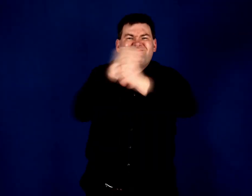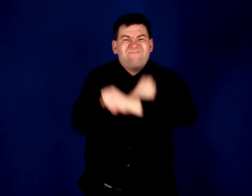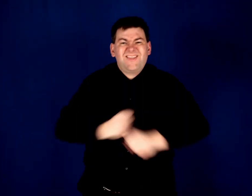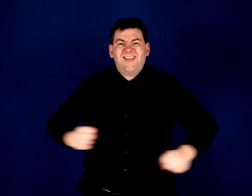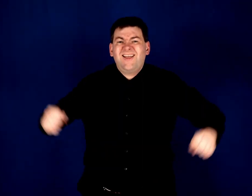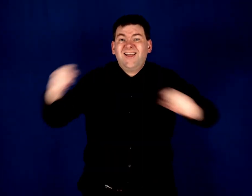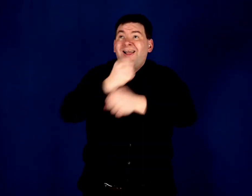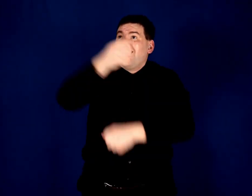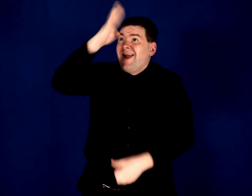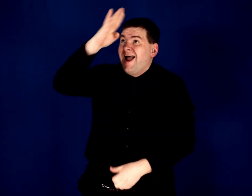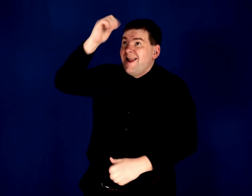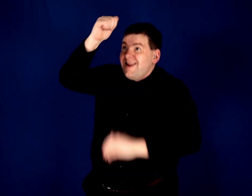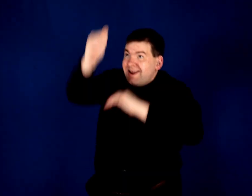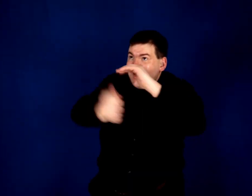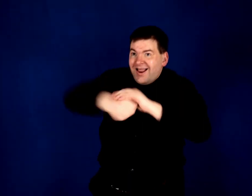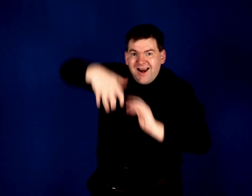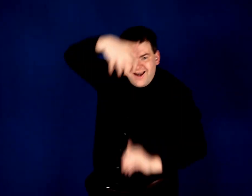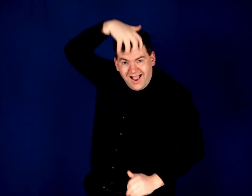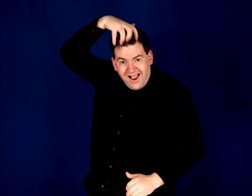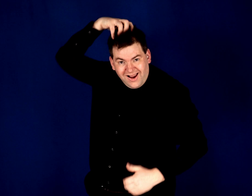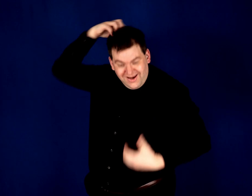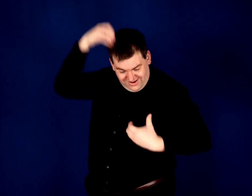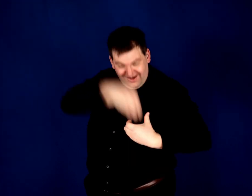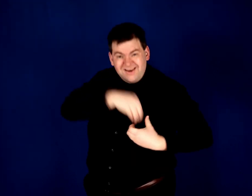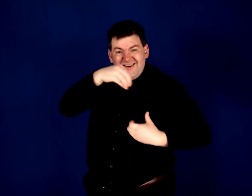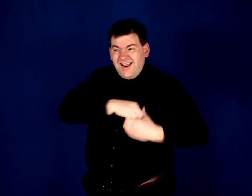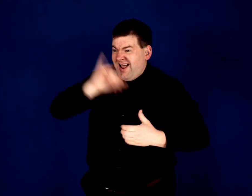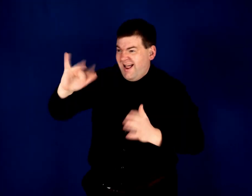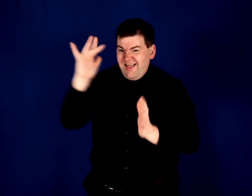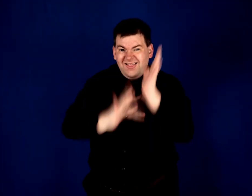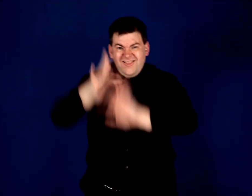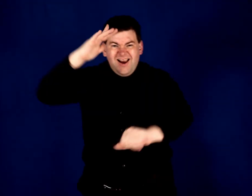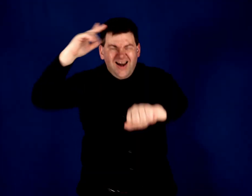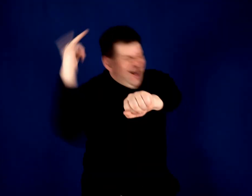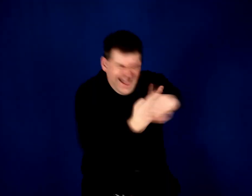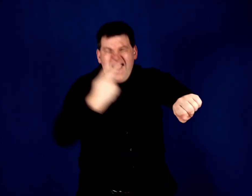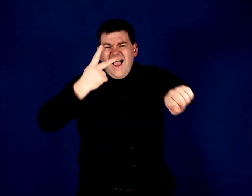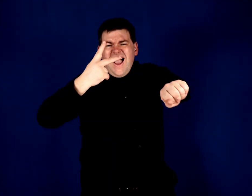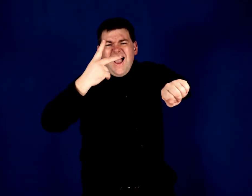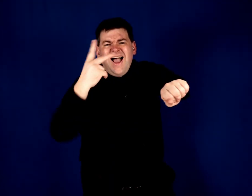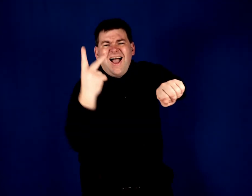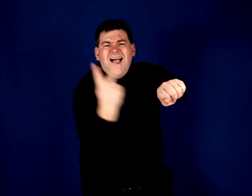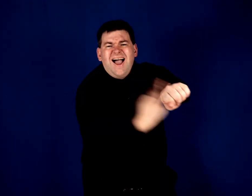God hid a lion inside that Lamb